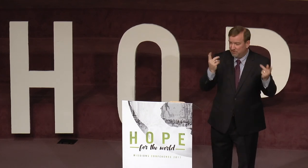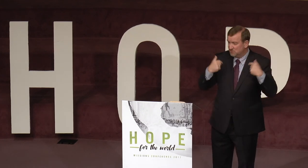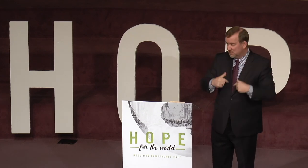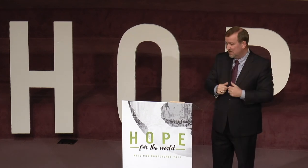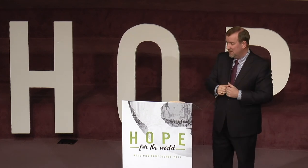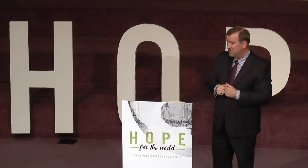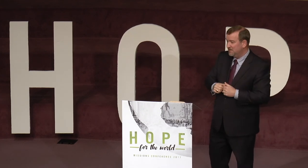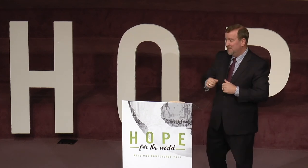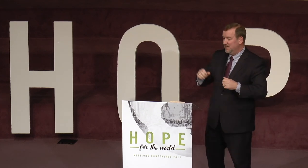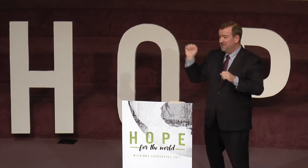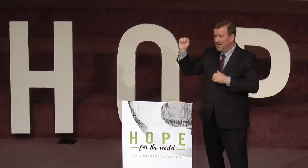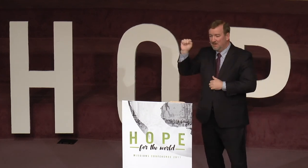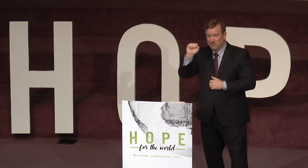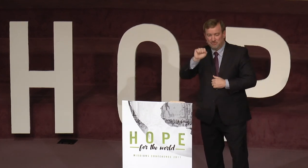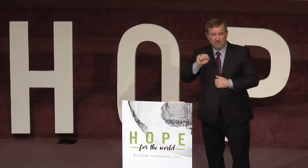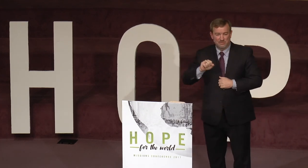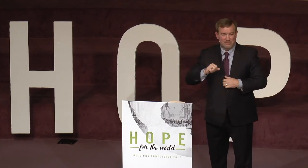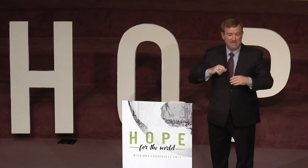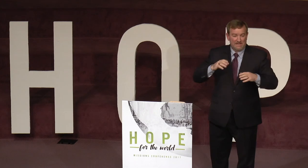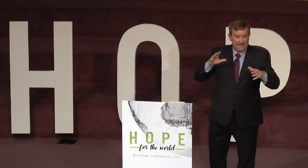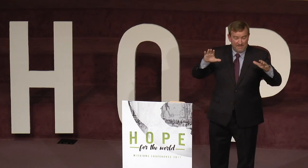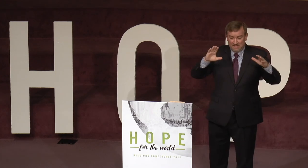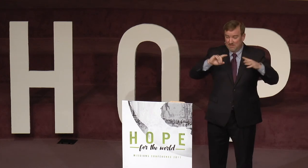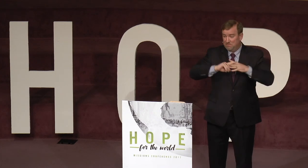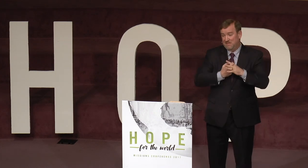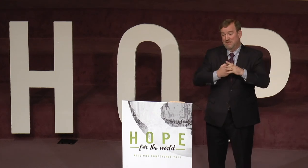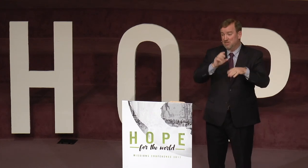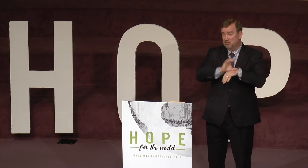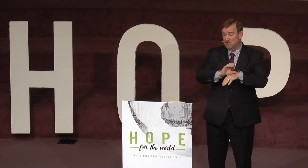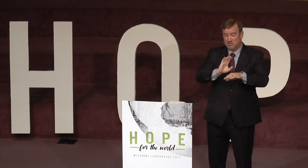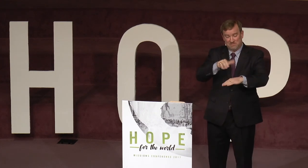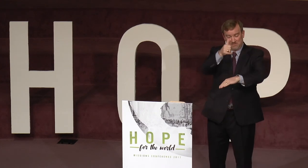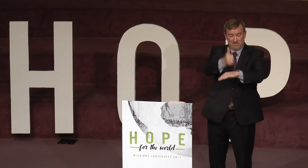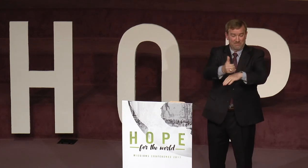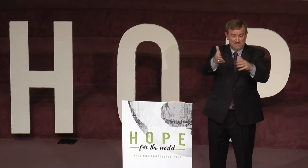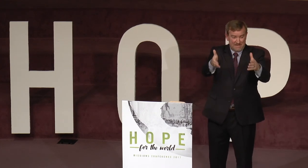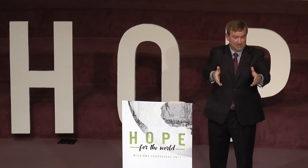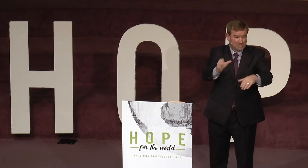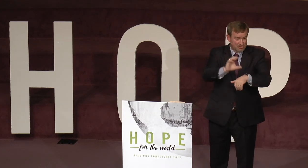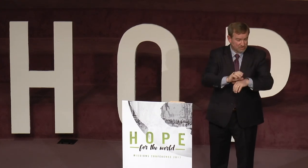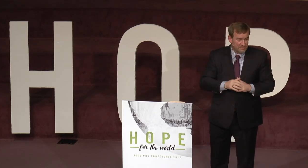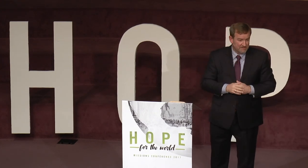folks to come, and they knock on doors, and they begin a church, and we say, well, they've established a church there,